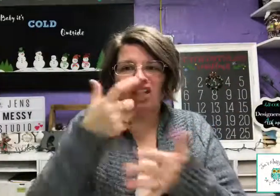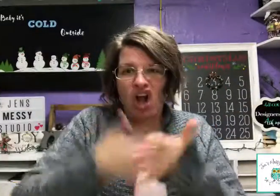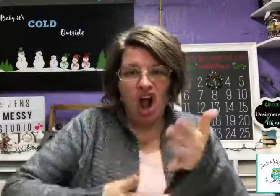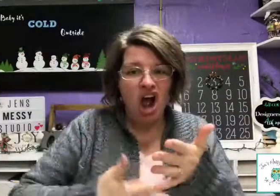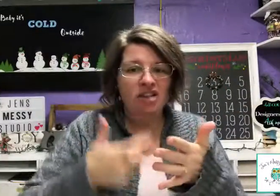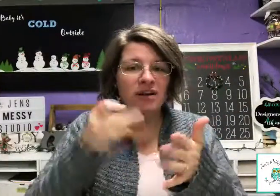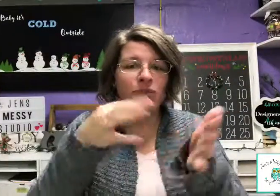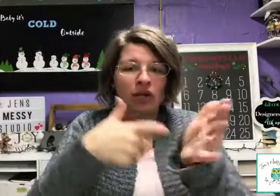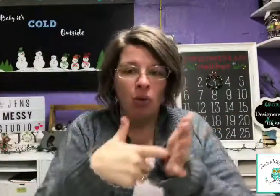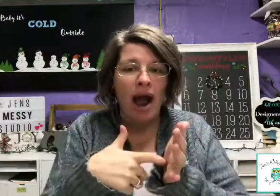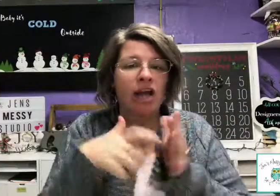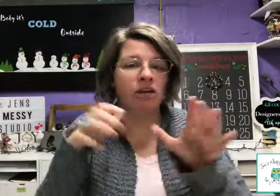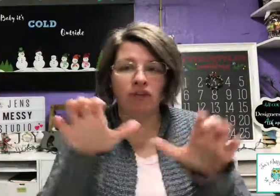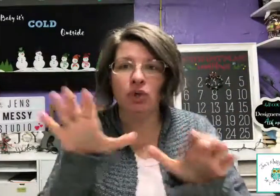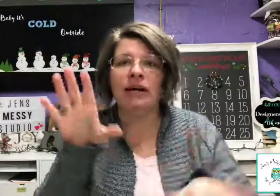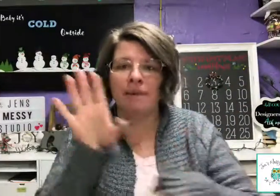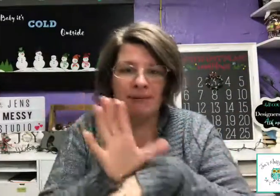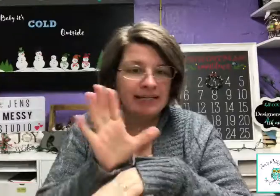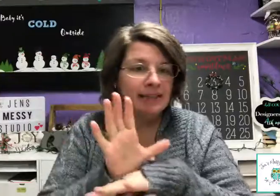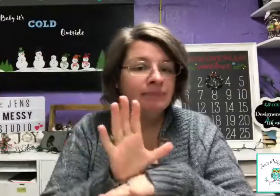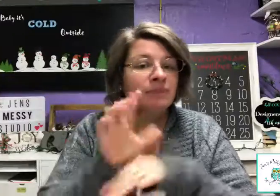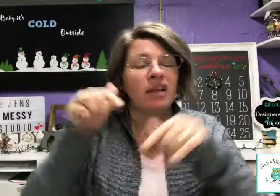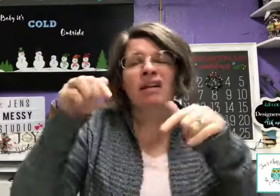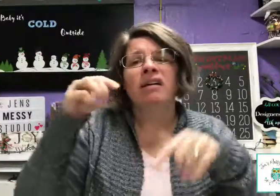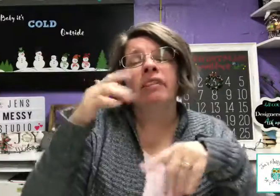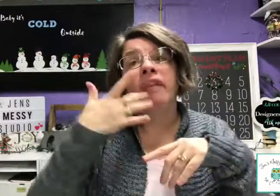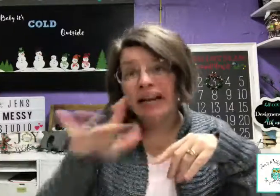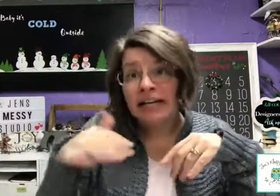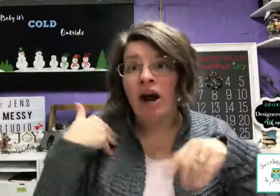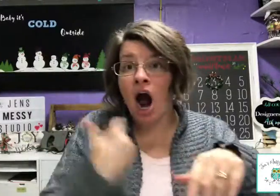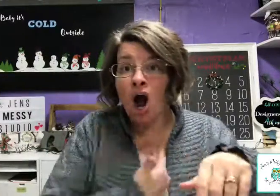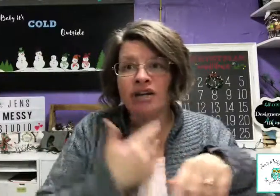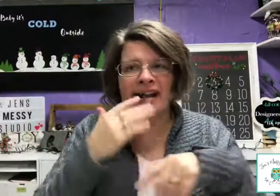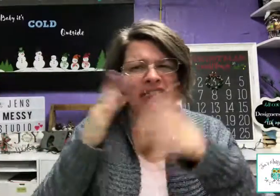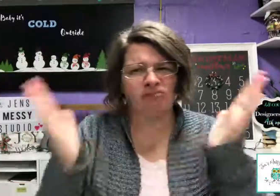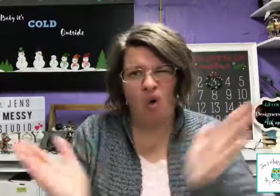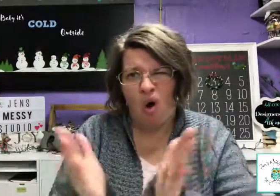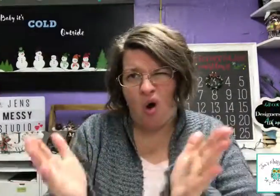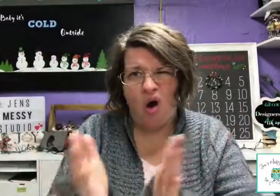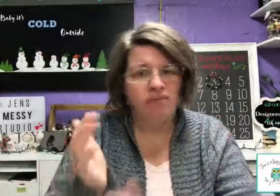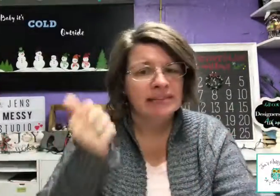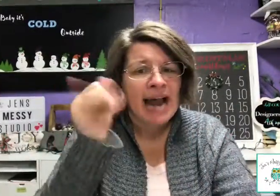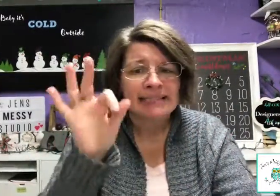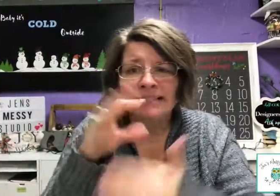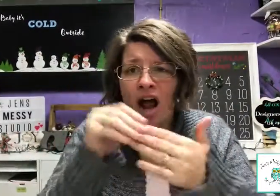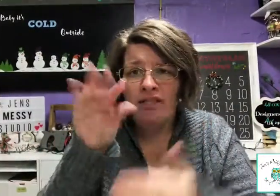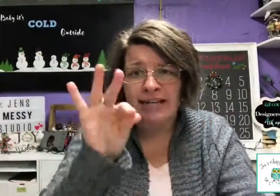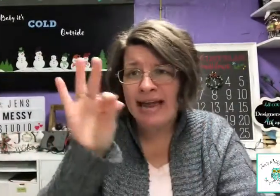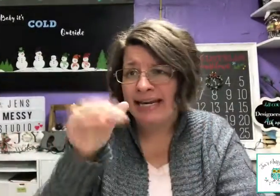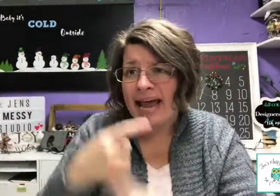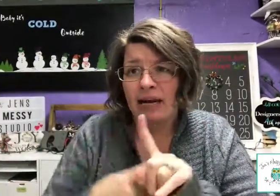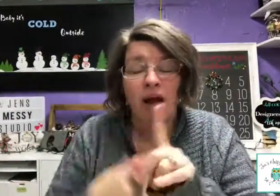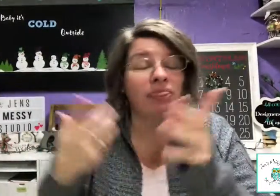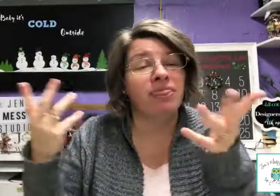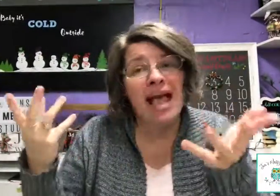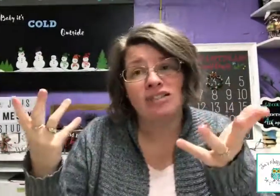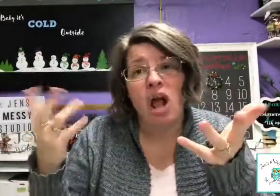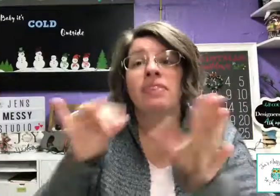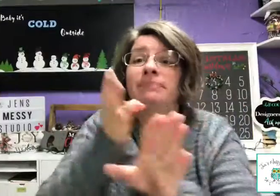the child. be crying if you eat a busy. But he's all in his role. $90.99 a month. I got that